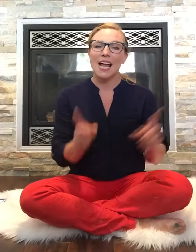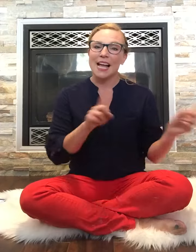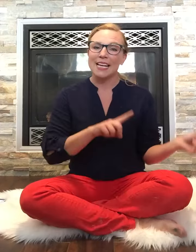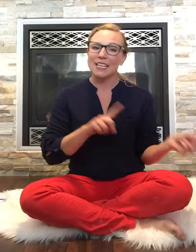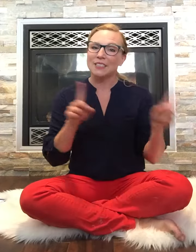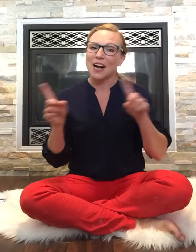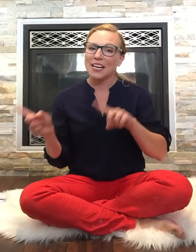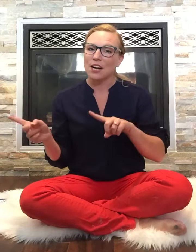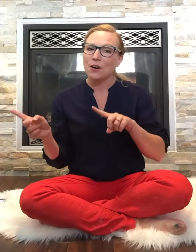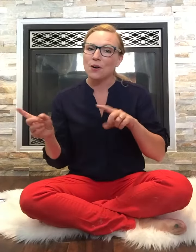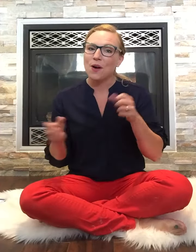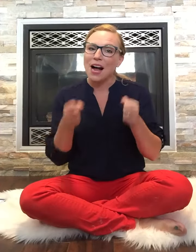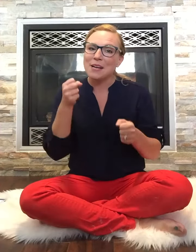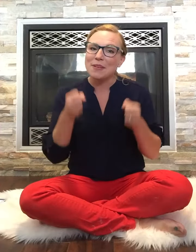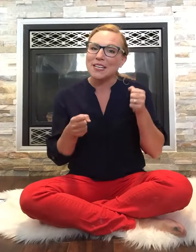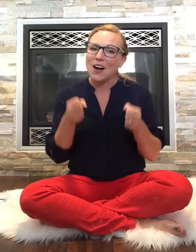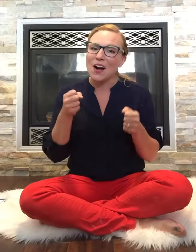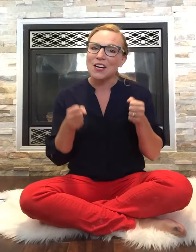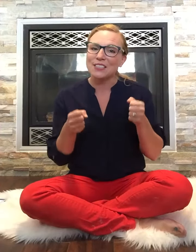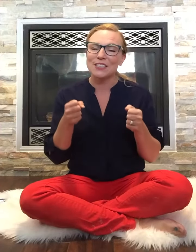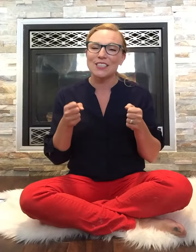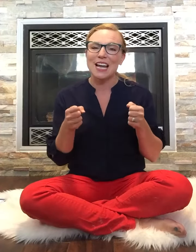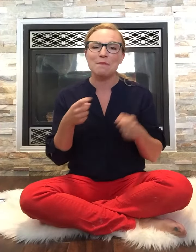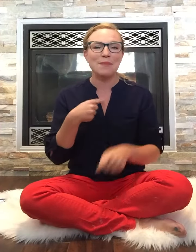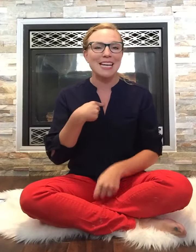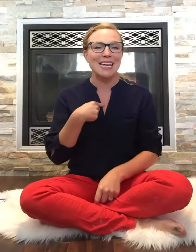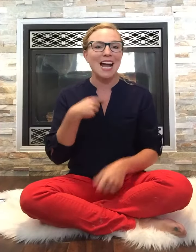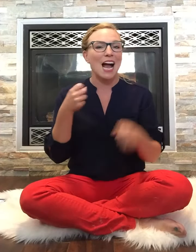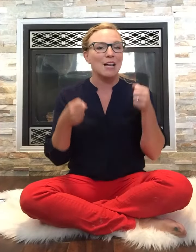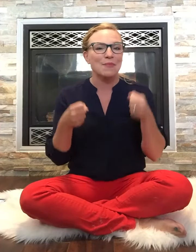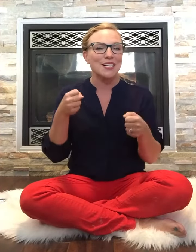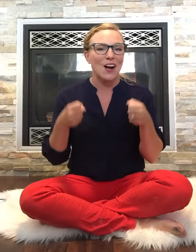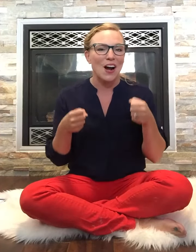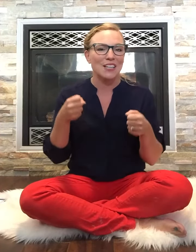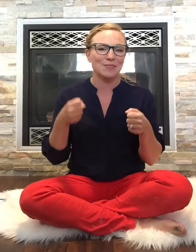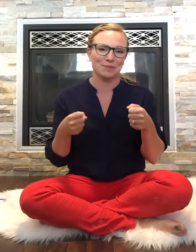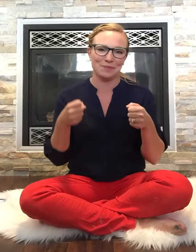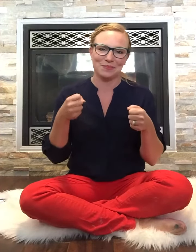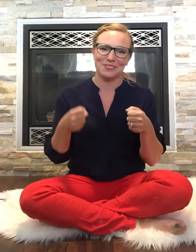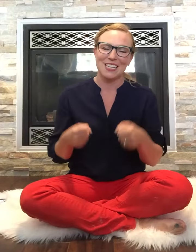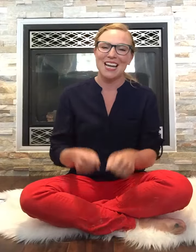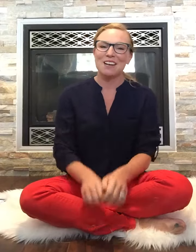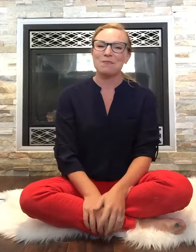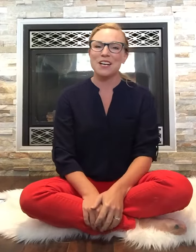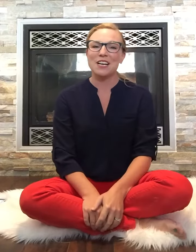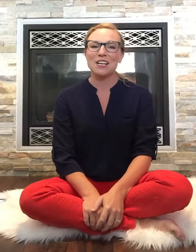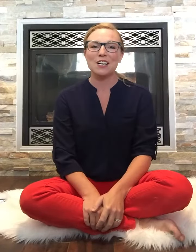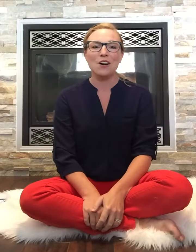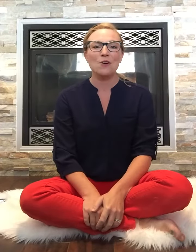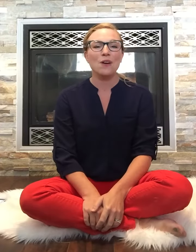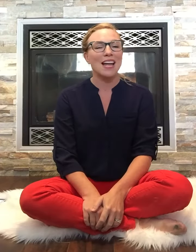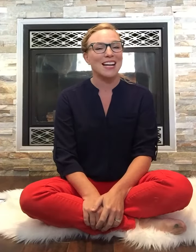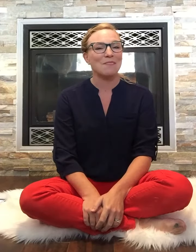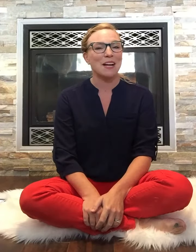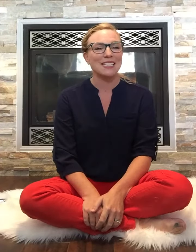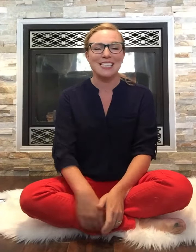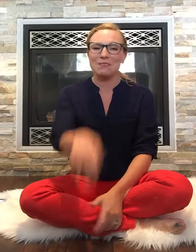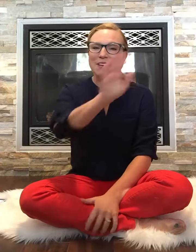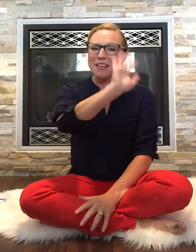here I go I'm in a car look at me I'm in a car passing me in I'm ready to go in a taxi waving